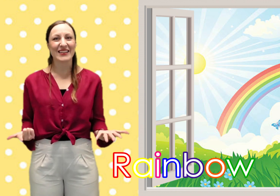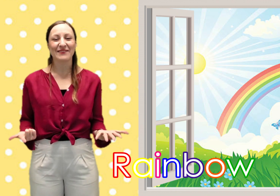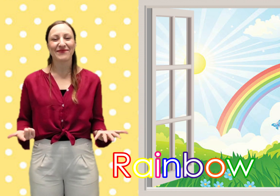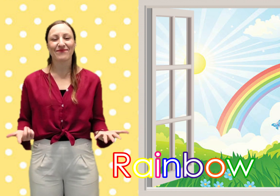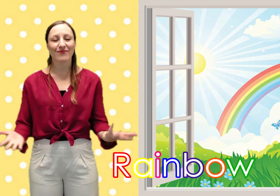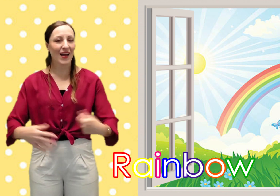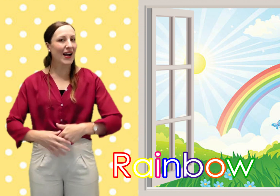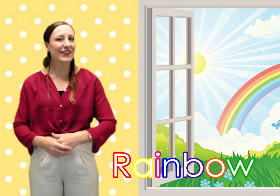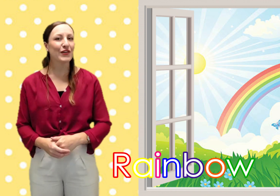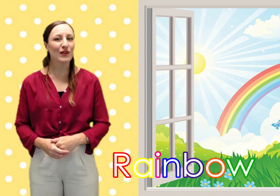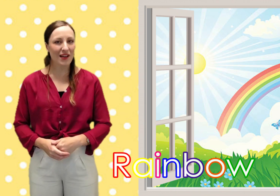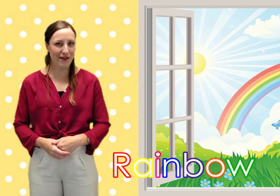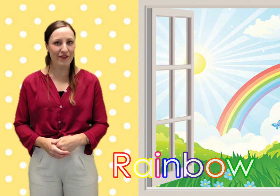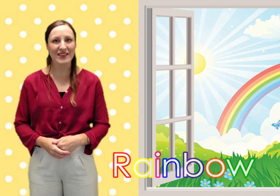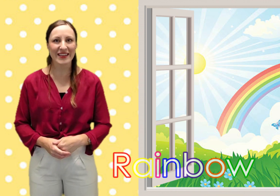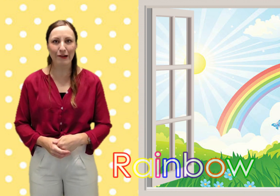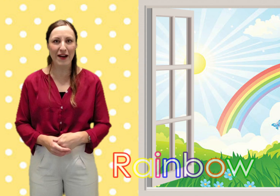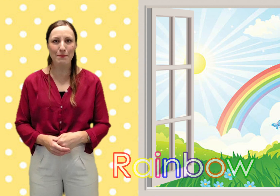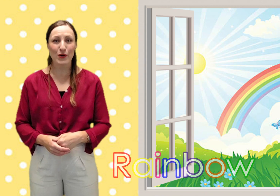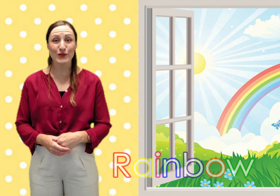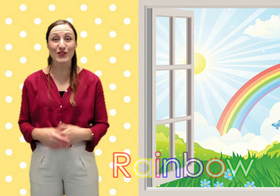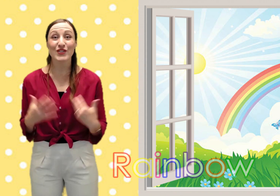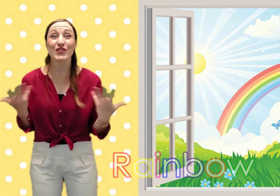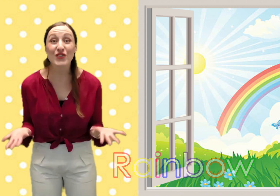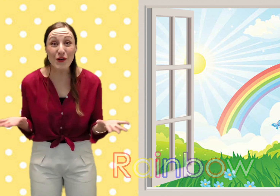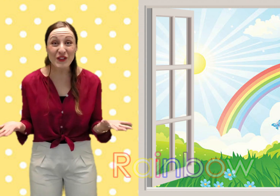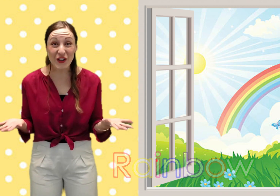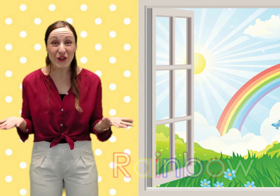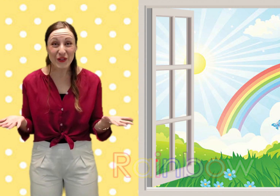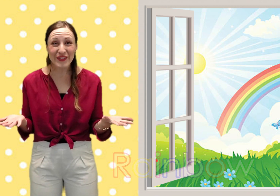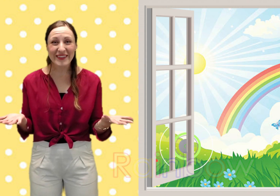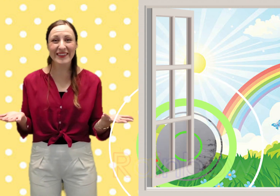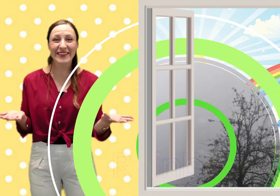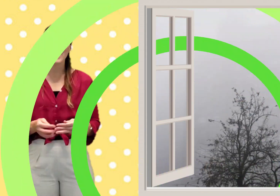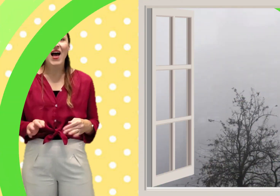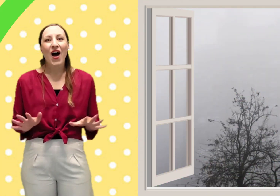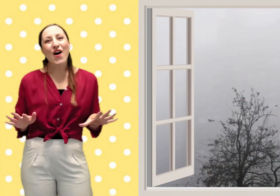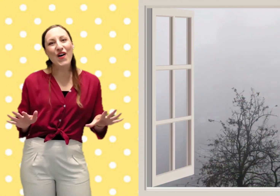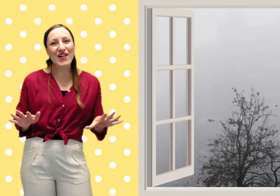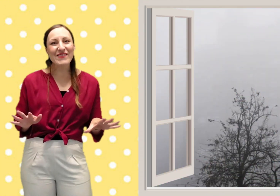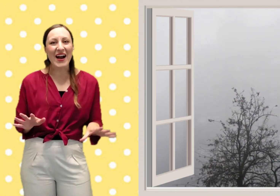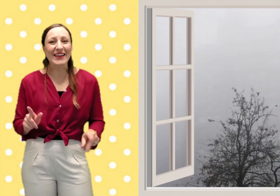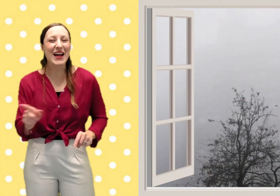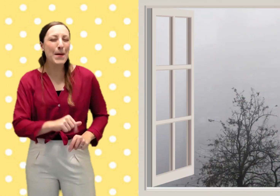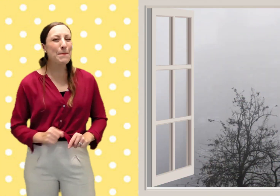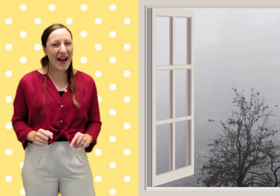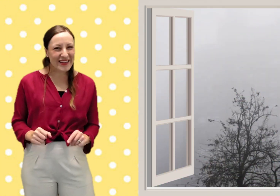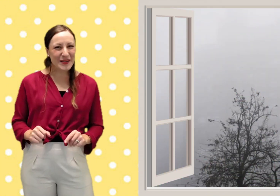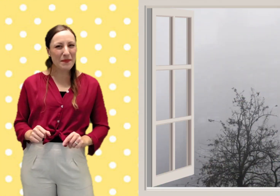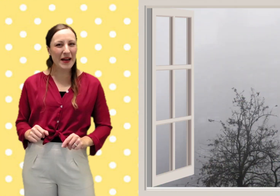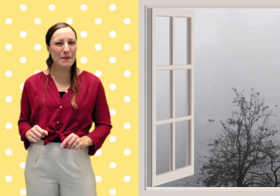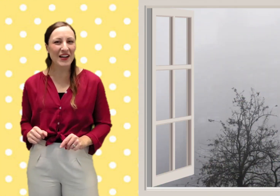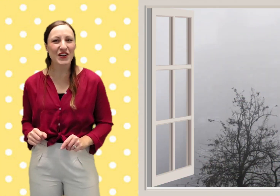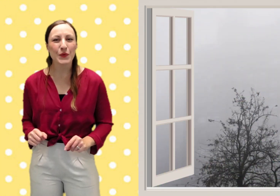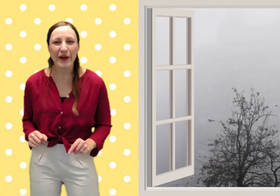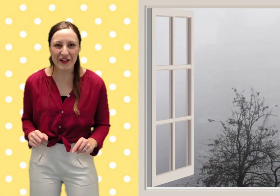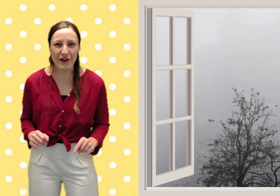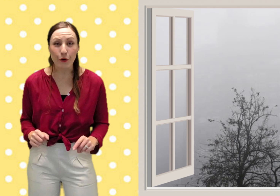i do love seeing rainbows don't you all right now back to my magic window